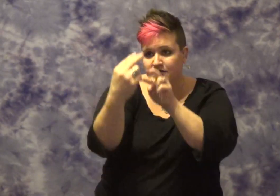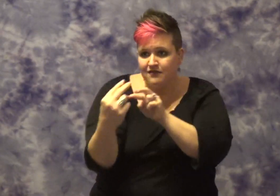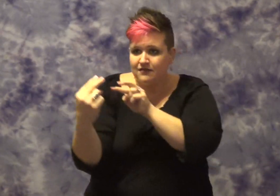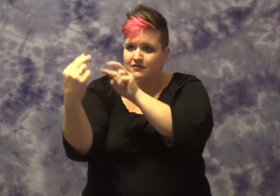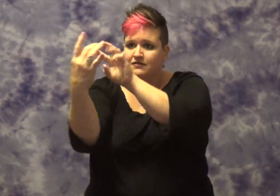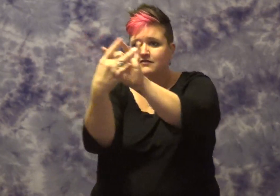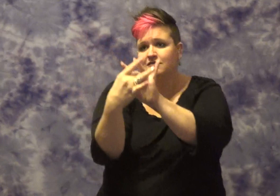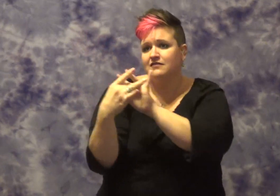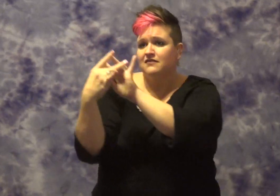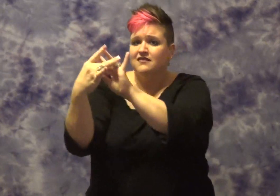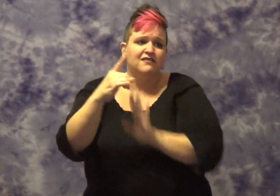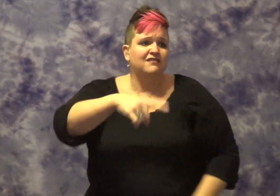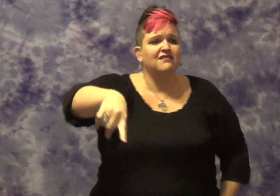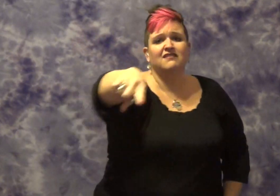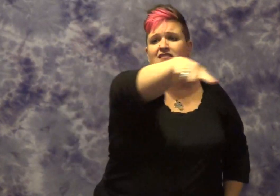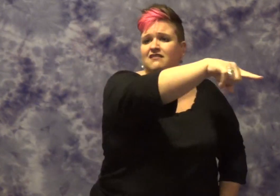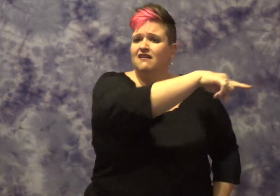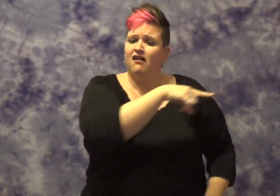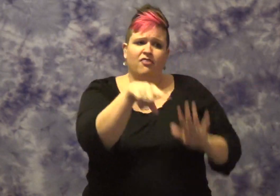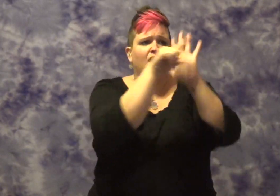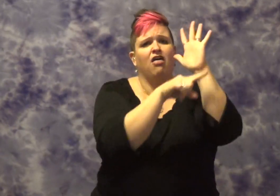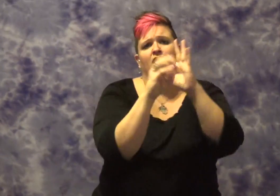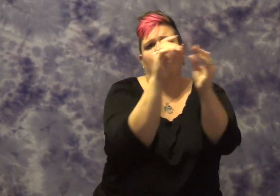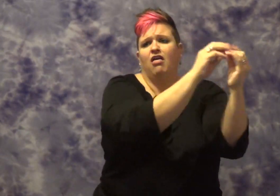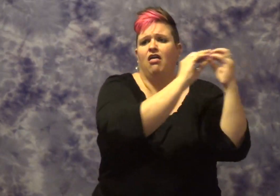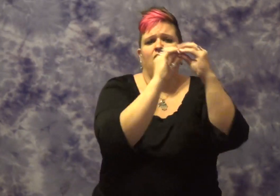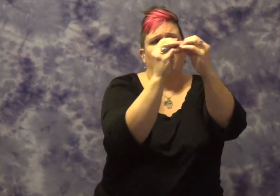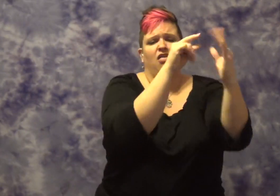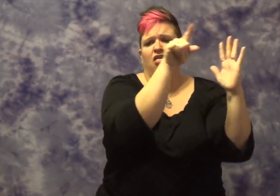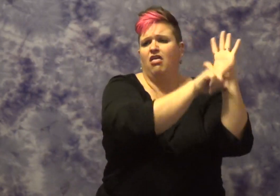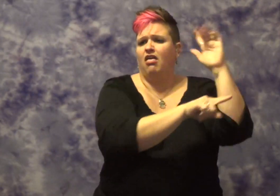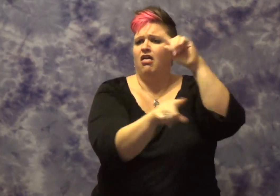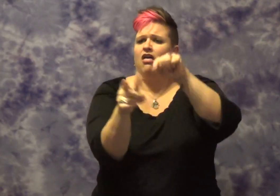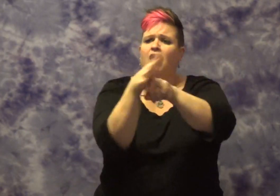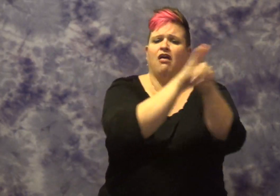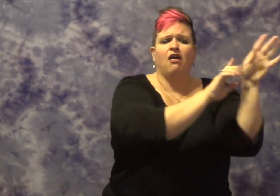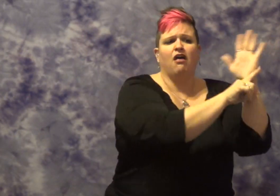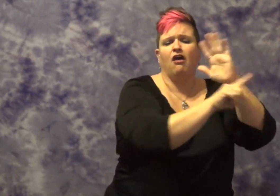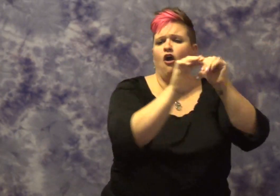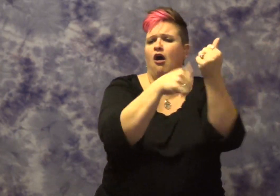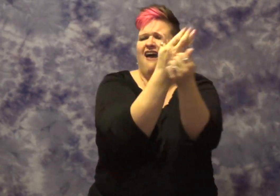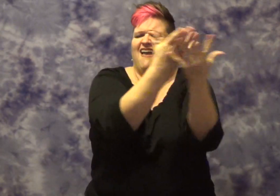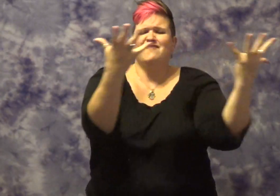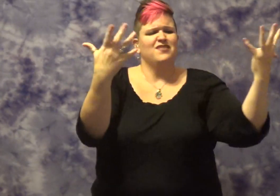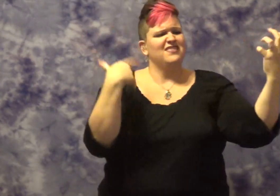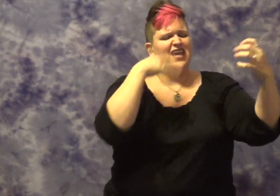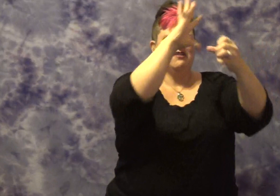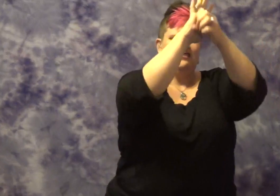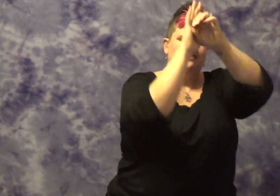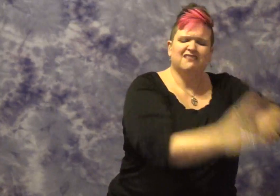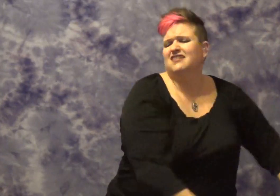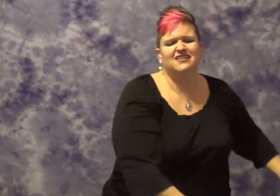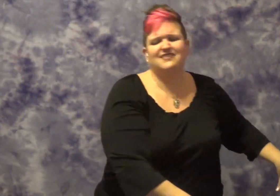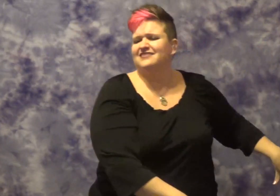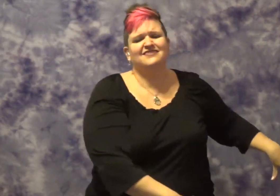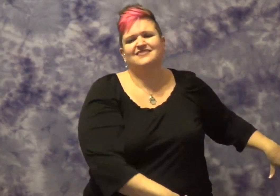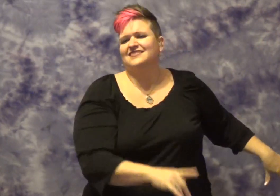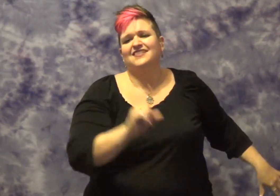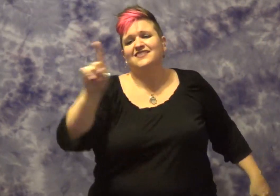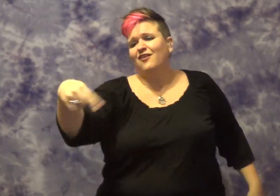madness and soil of that sad earthly sea Only then